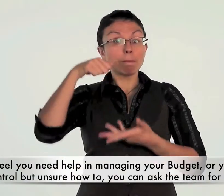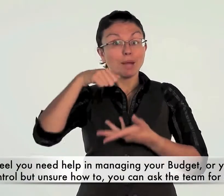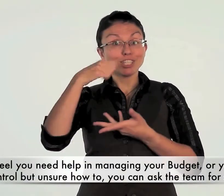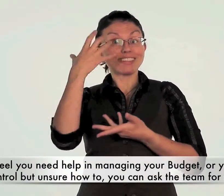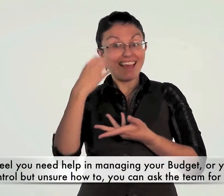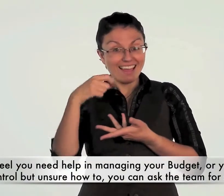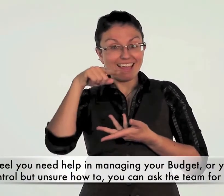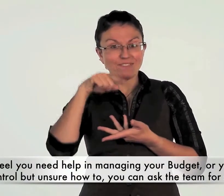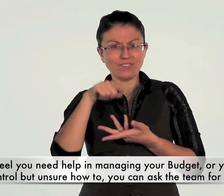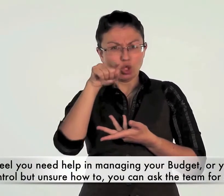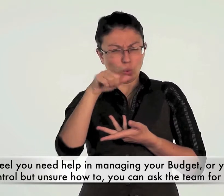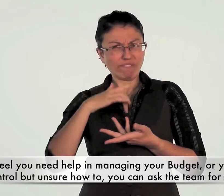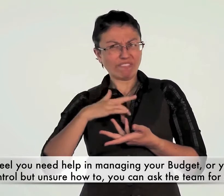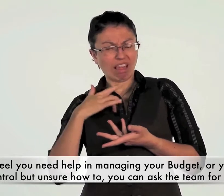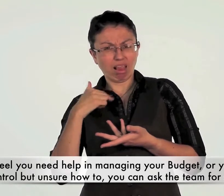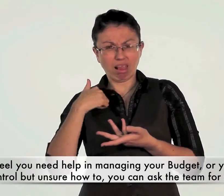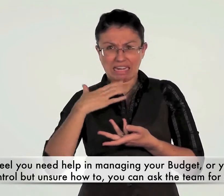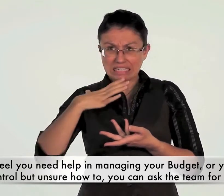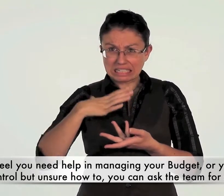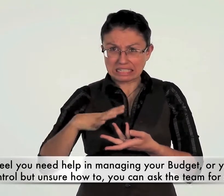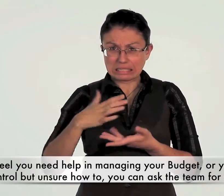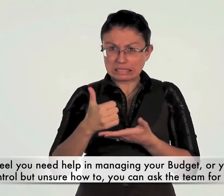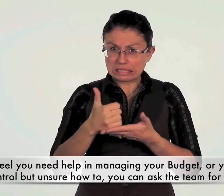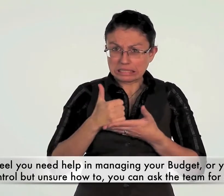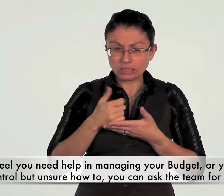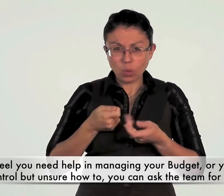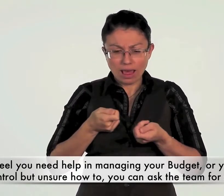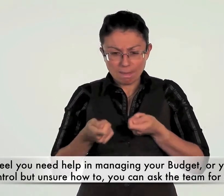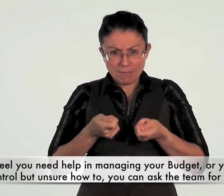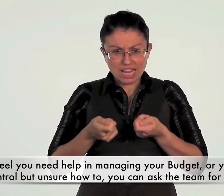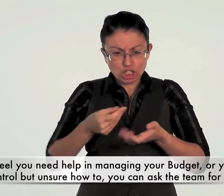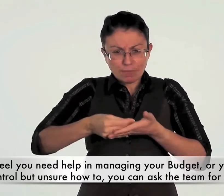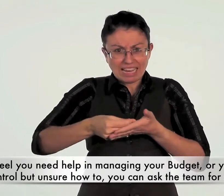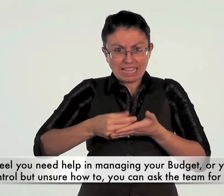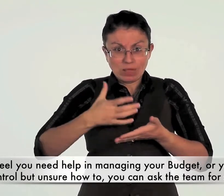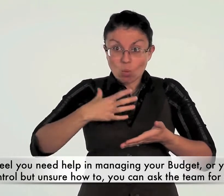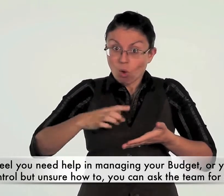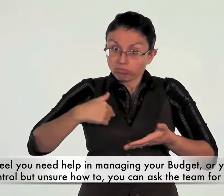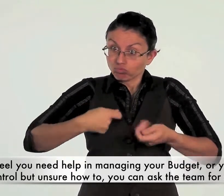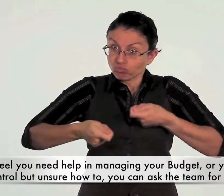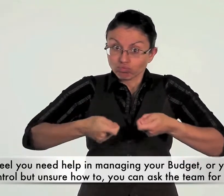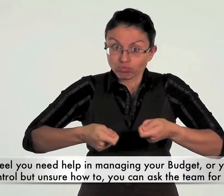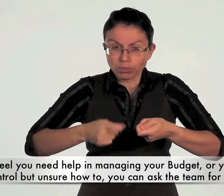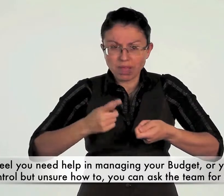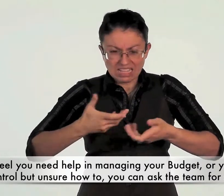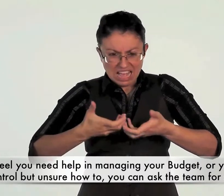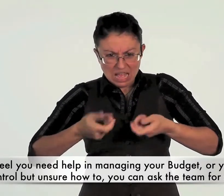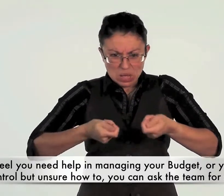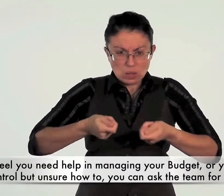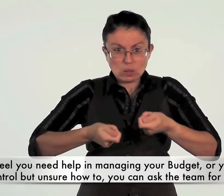If you feel you need help in managing your budget or you want the control but unsure on how to, you can ask